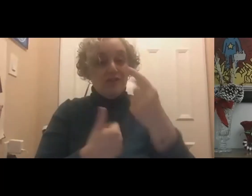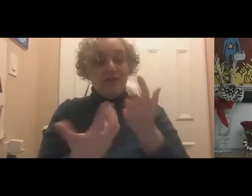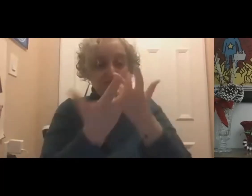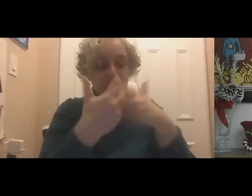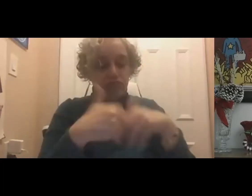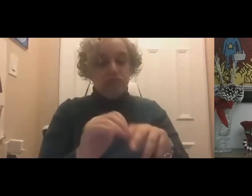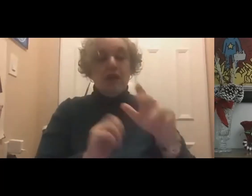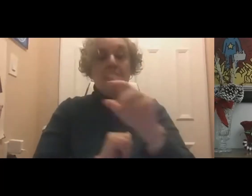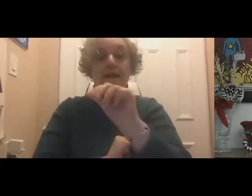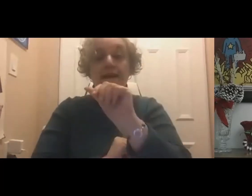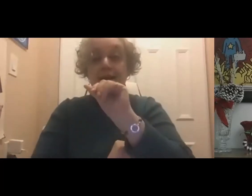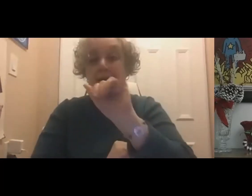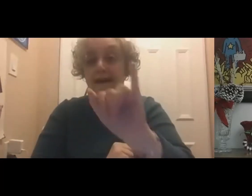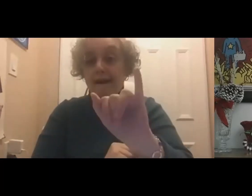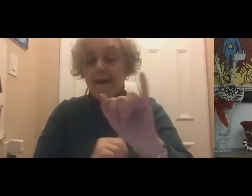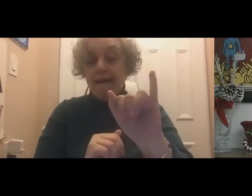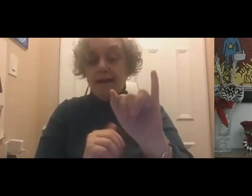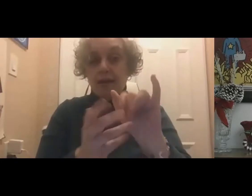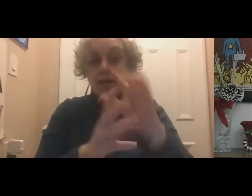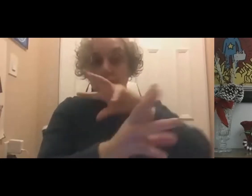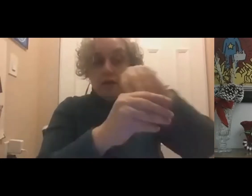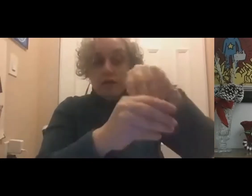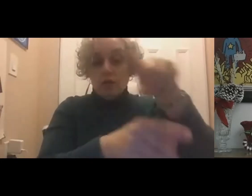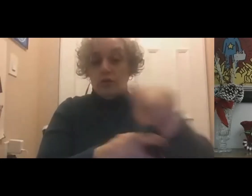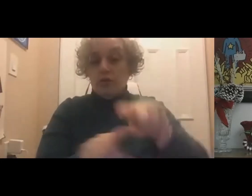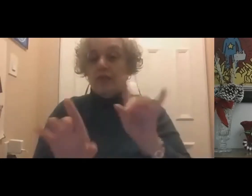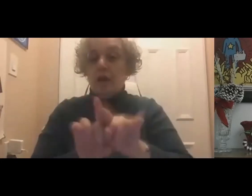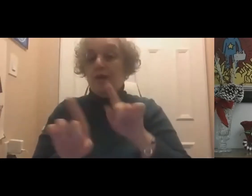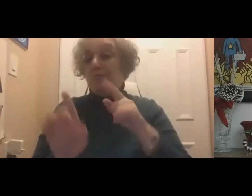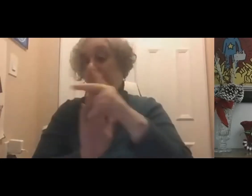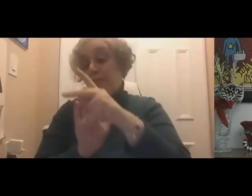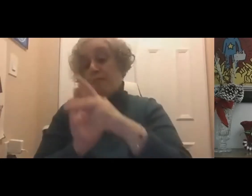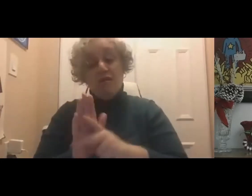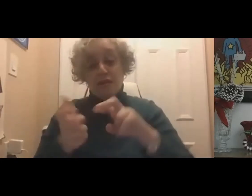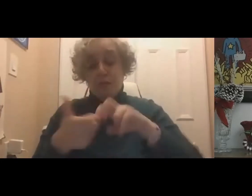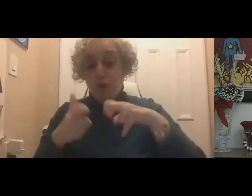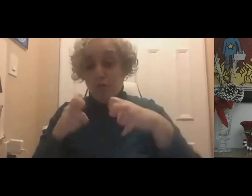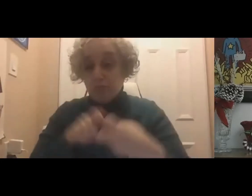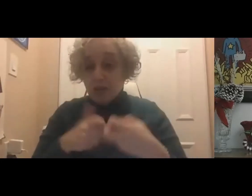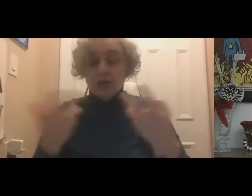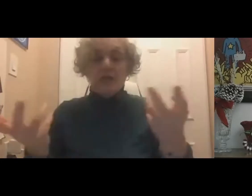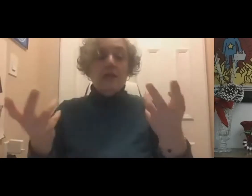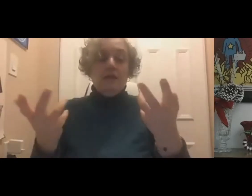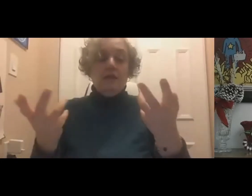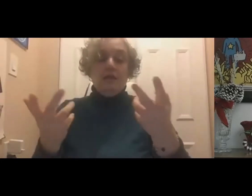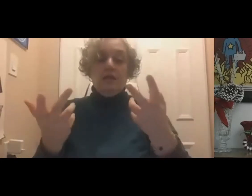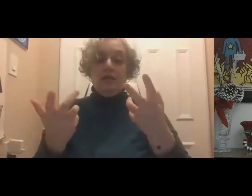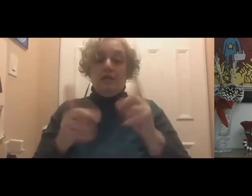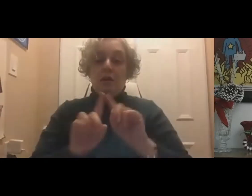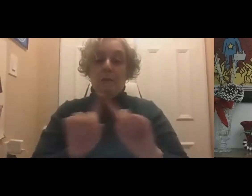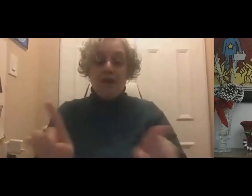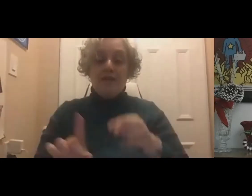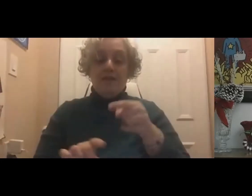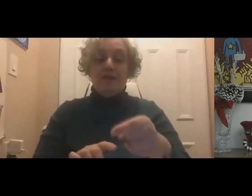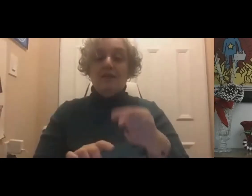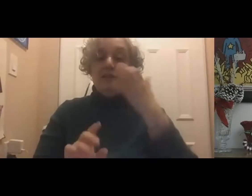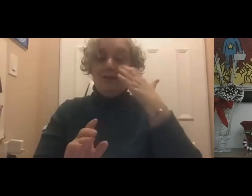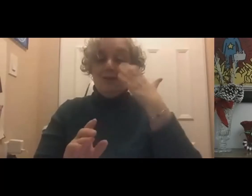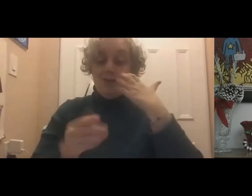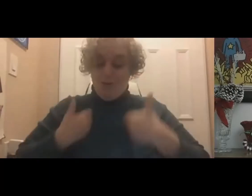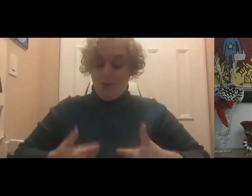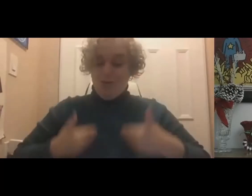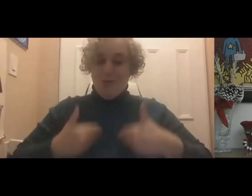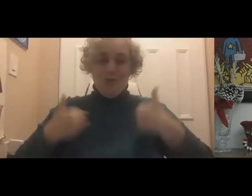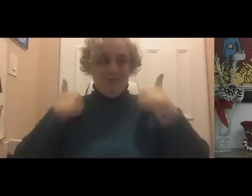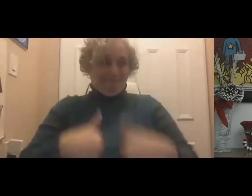And maybe this is a policy problem. But as a, you know, as the human, I